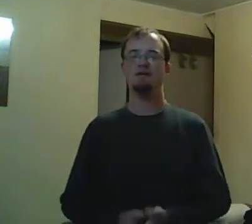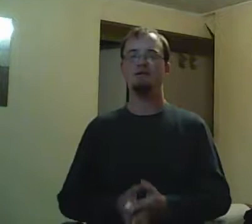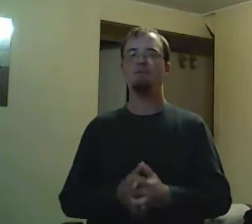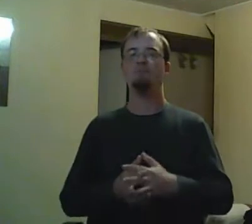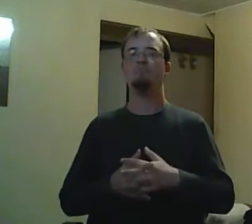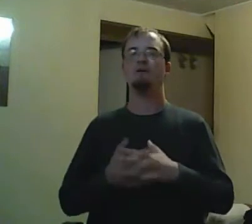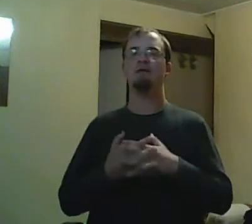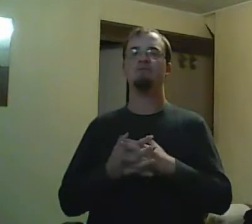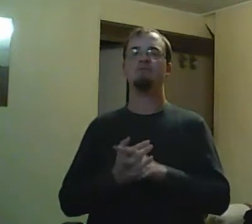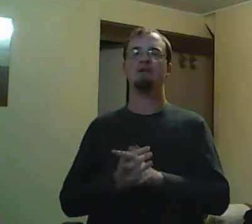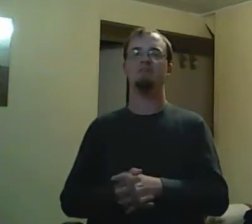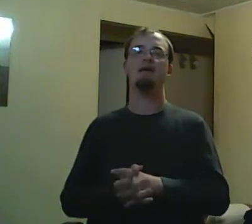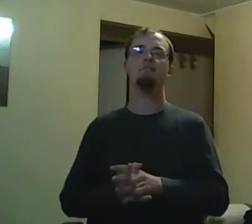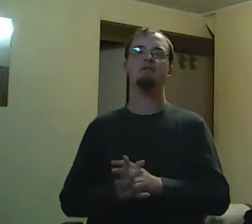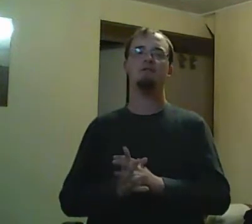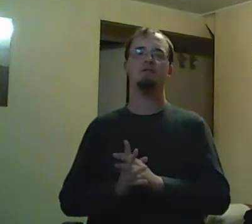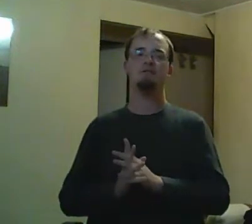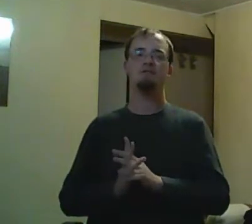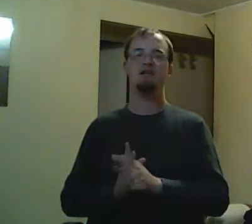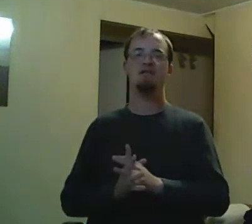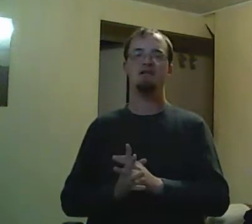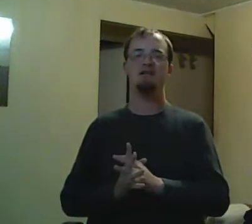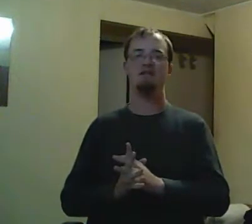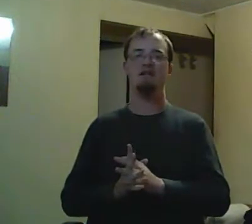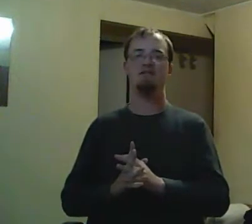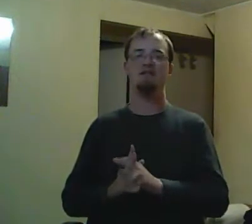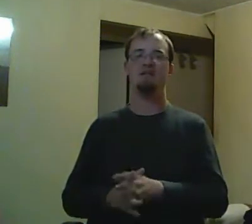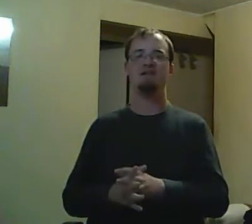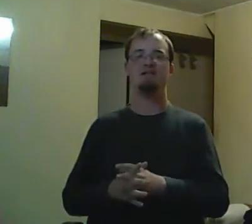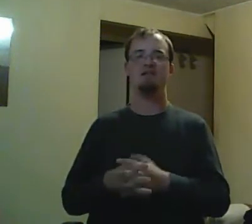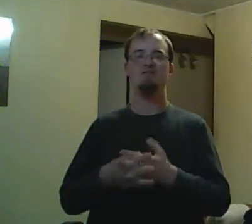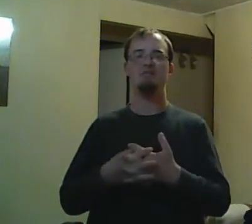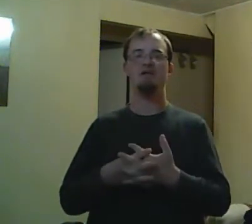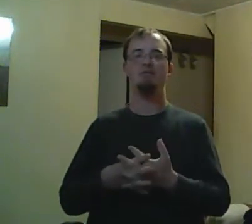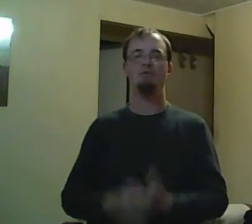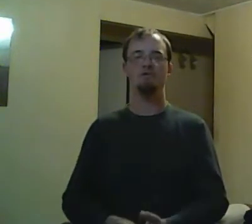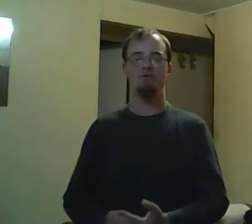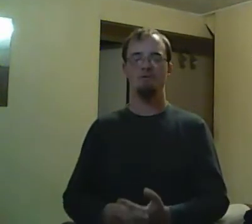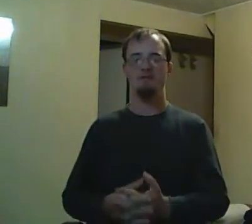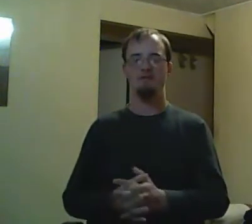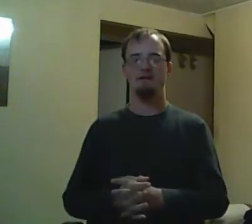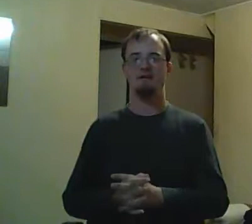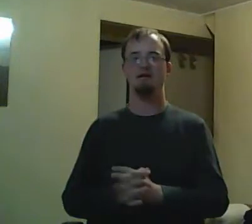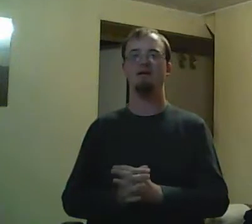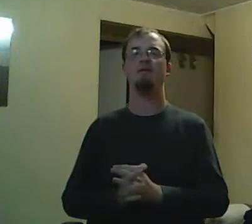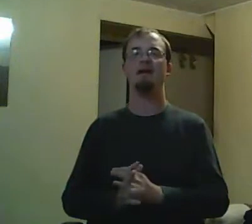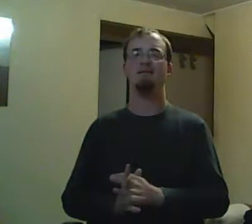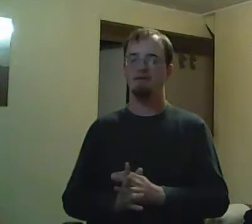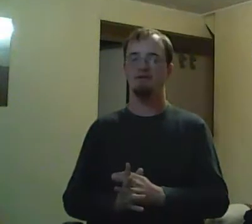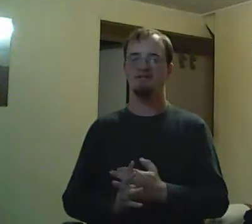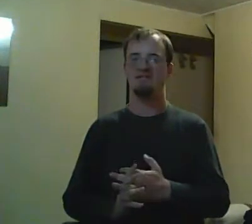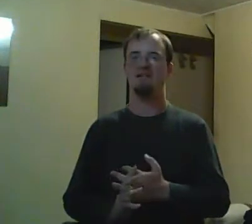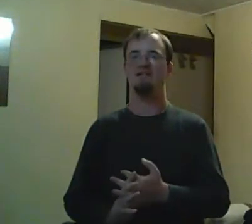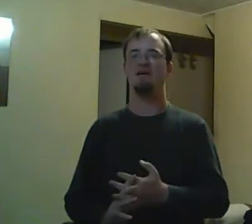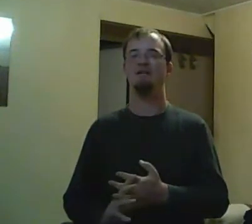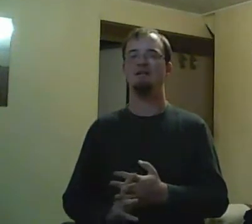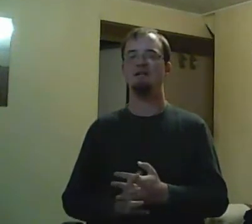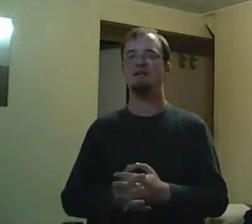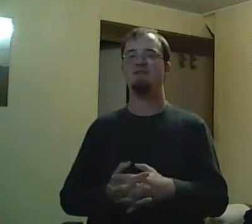the spray cans. Unfortunately, I'm wrong. It was Spinner and Jay, not Jimmy, but Jay. And